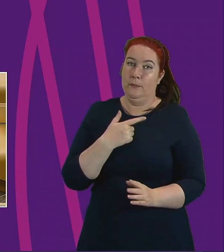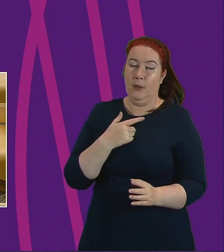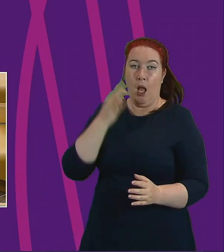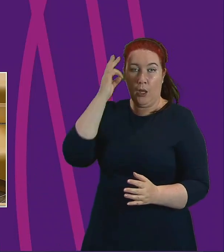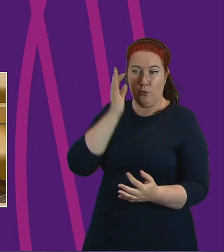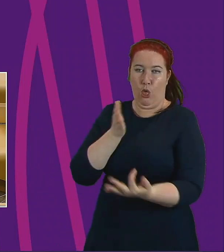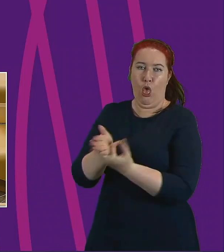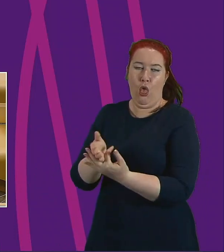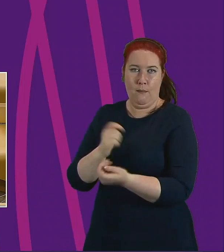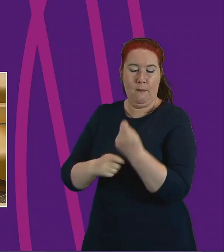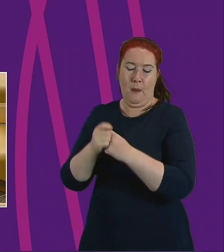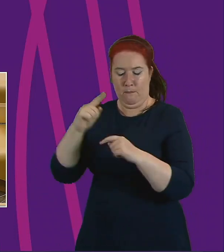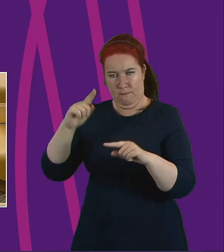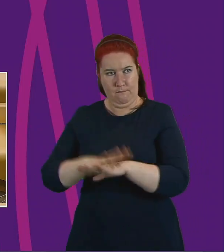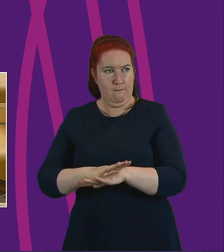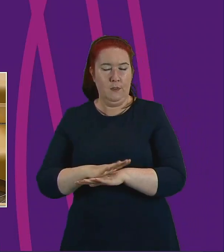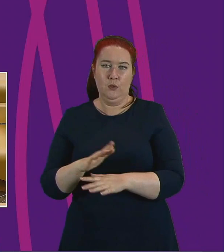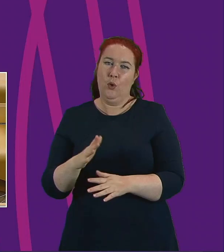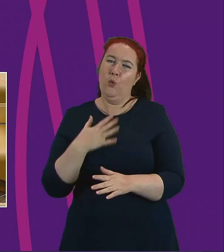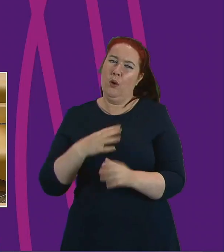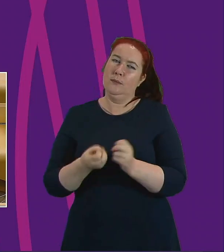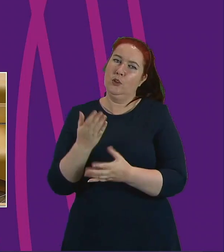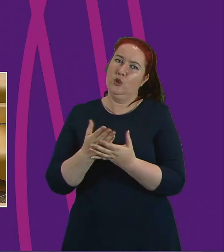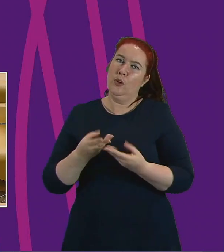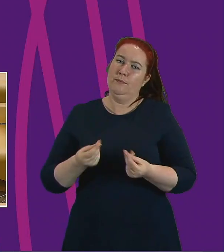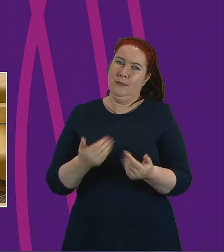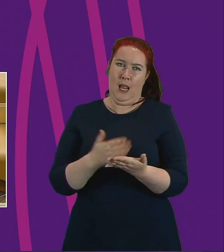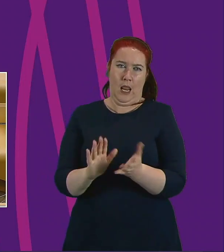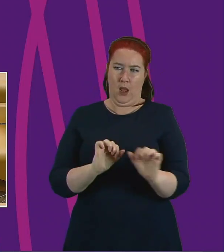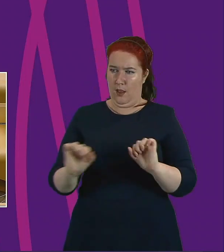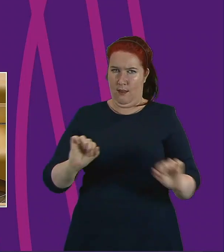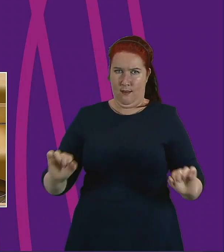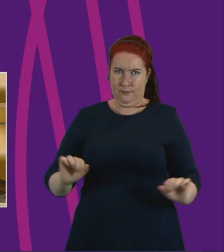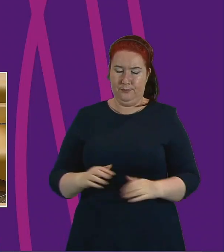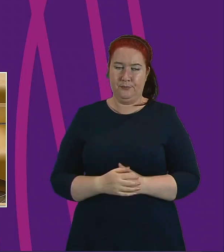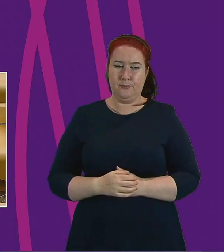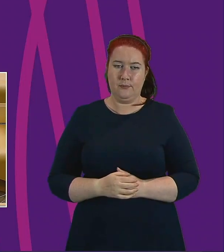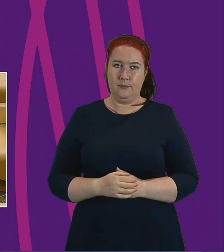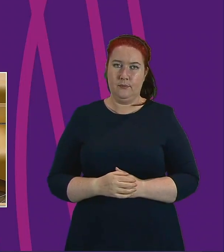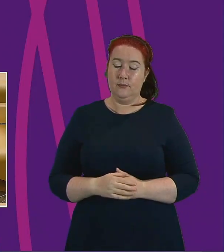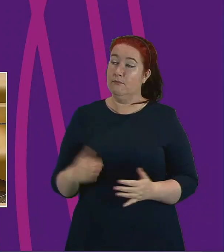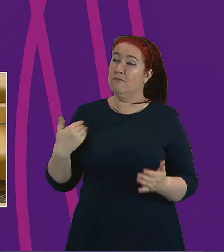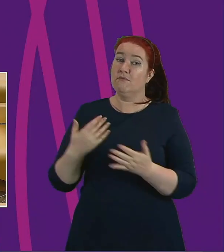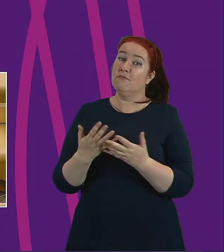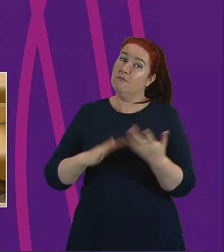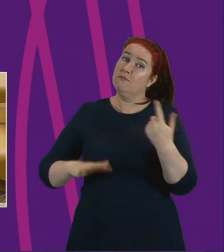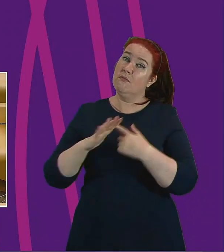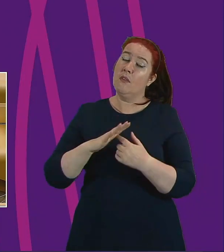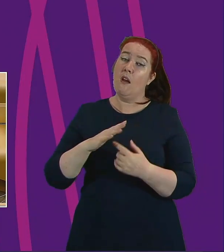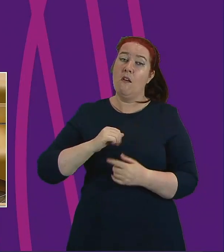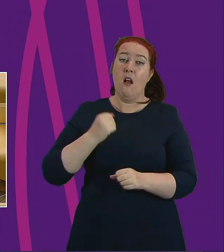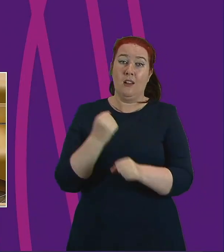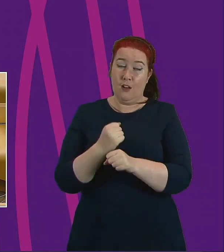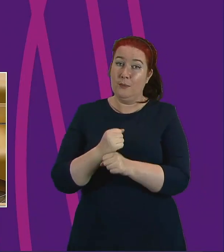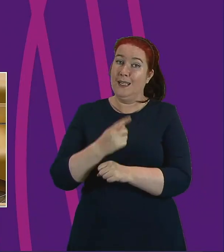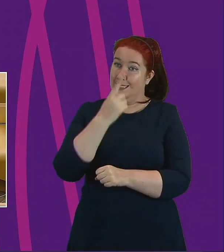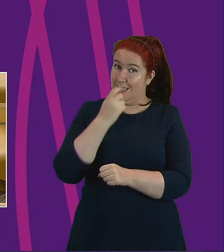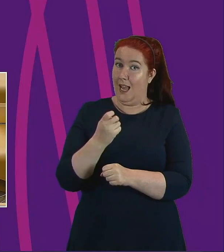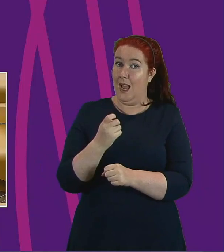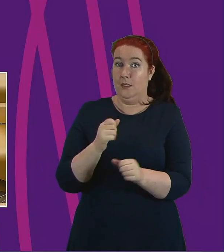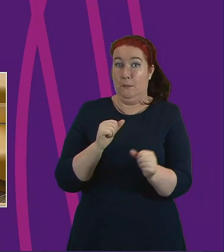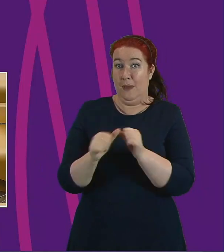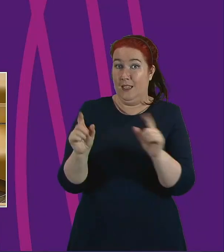broad base takes place. In many of these situations, the state can do the best it can by acting as an enabler